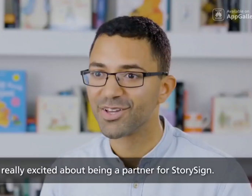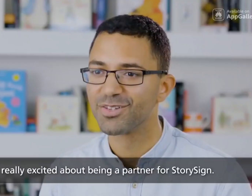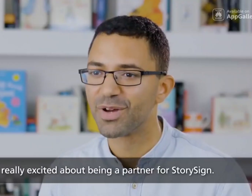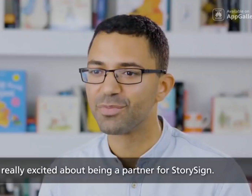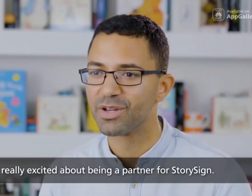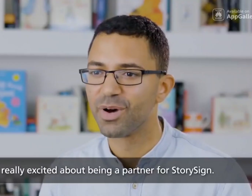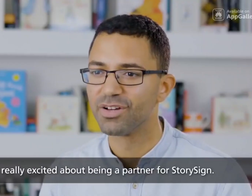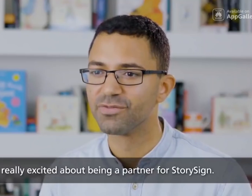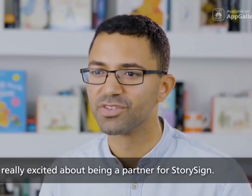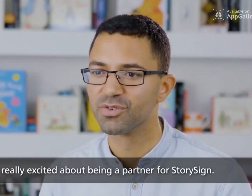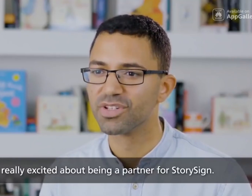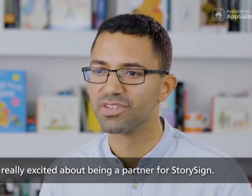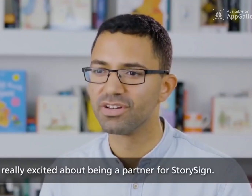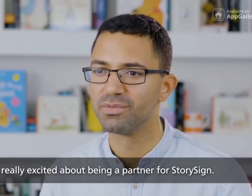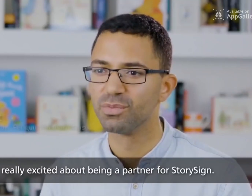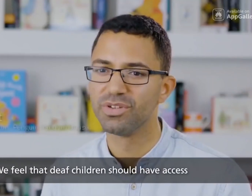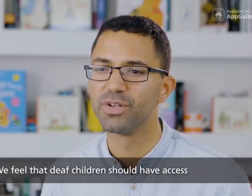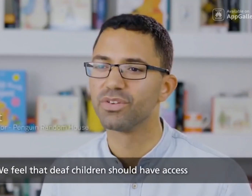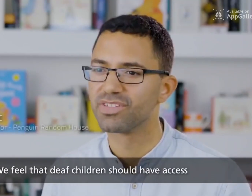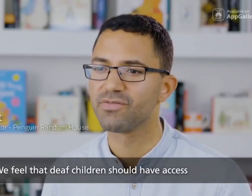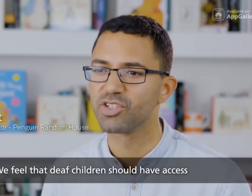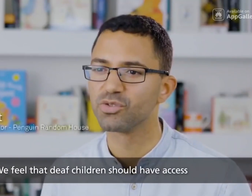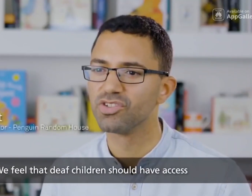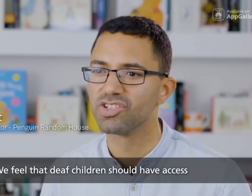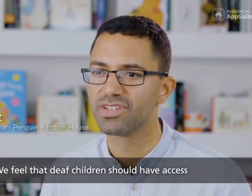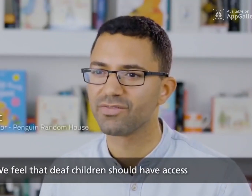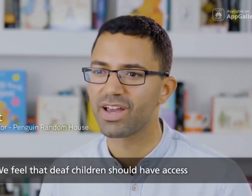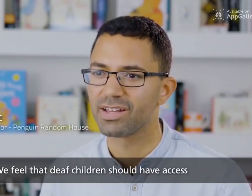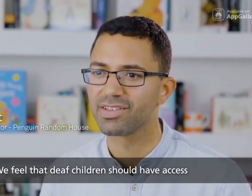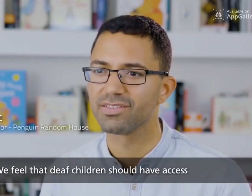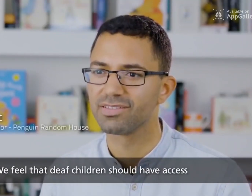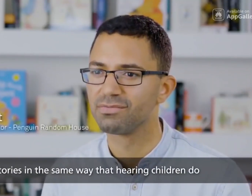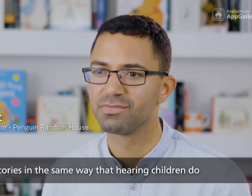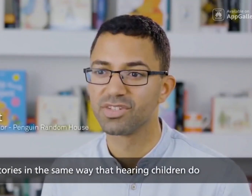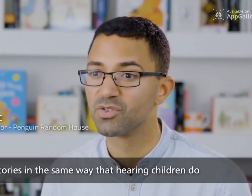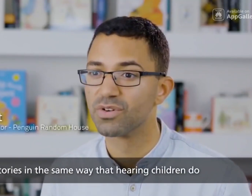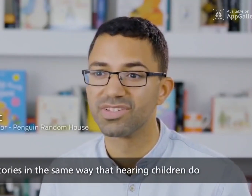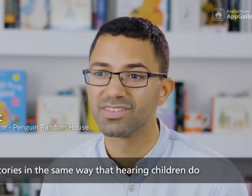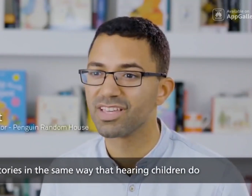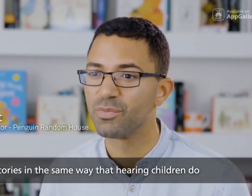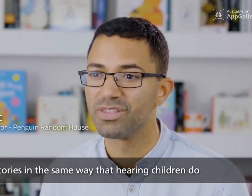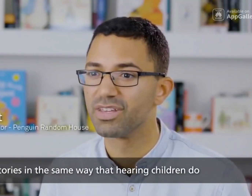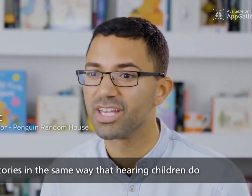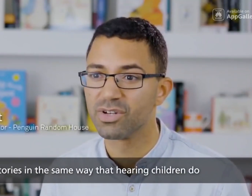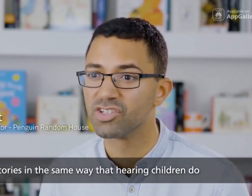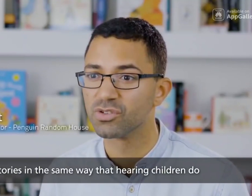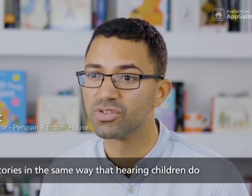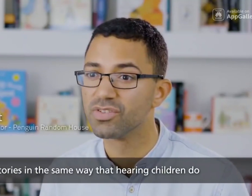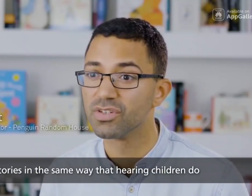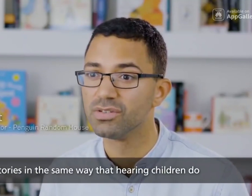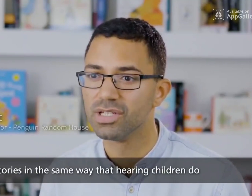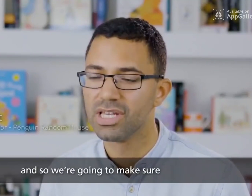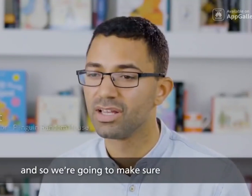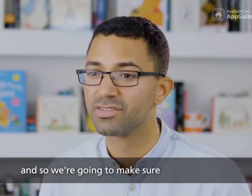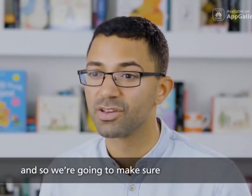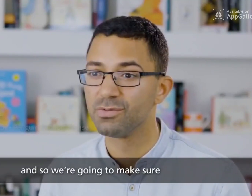excited about being a partner for story sign. We feel that deaf children should have access to stories in the same way that hearing children do. And so